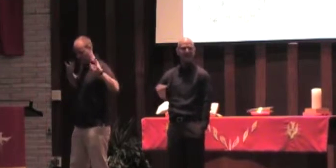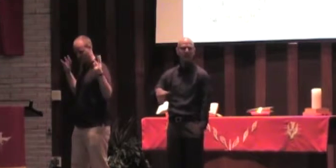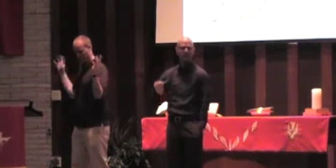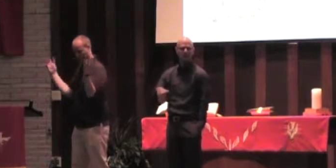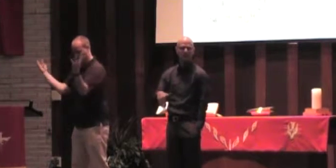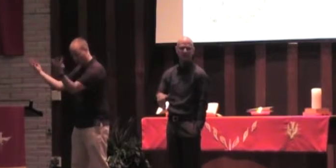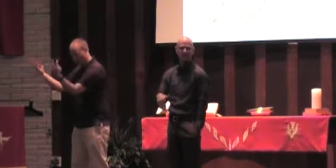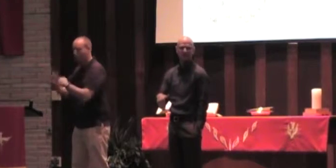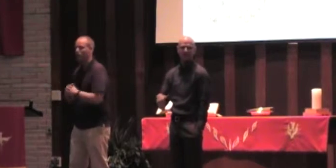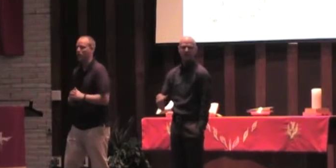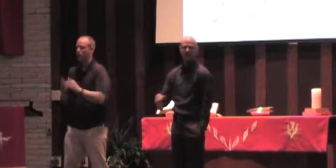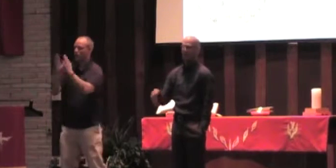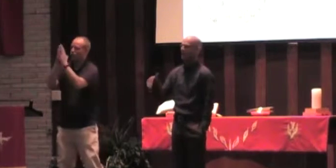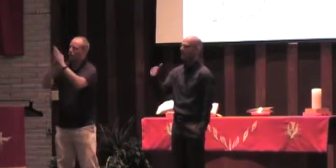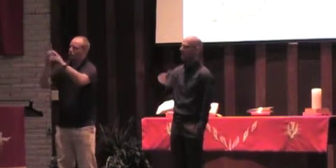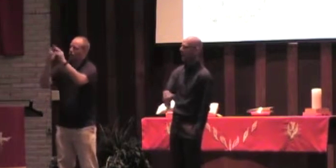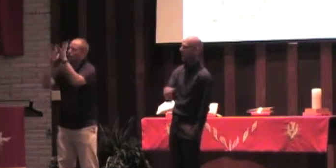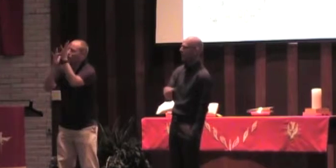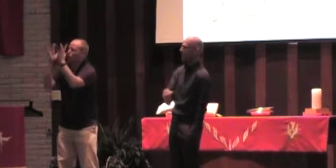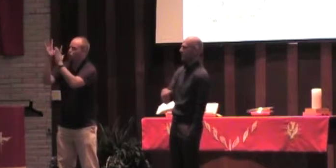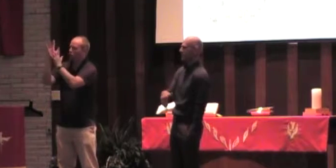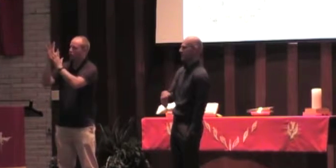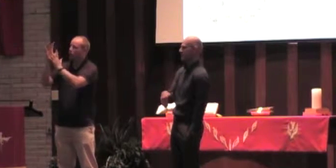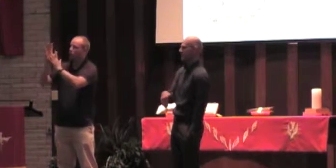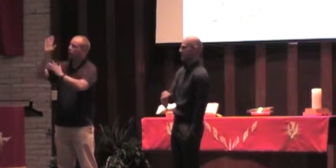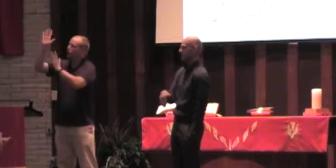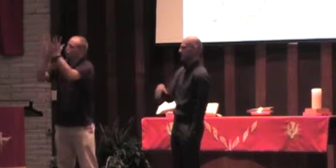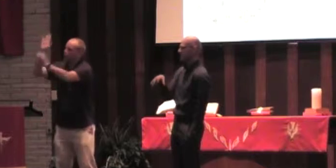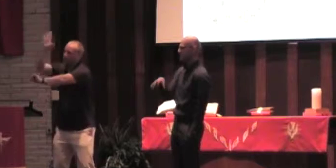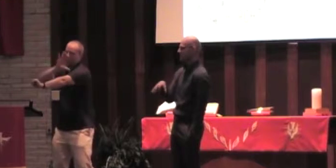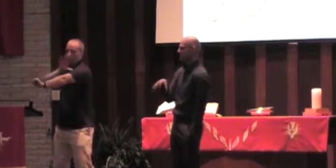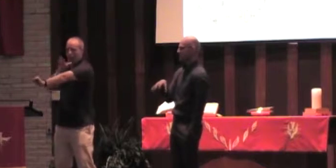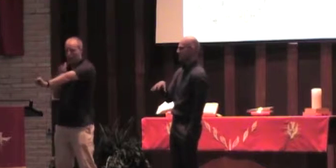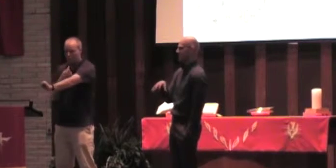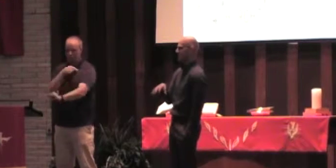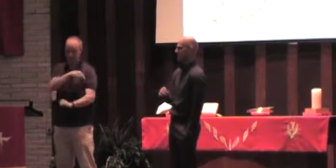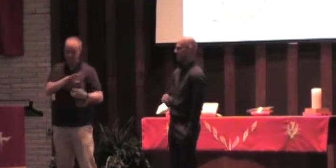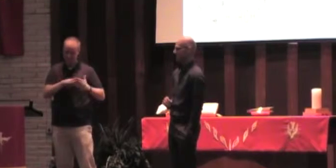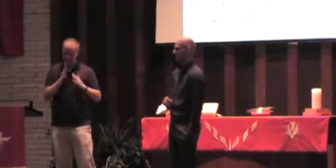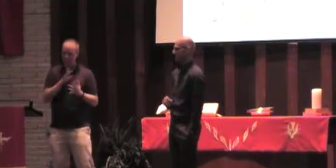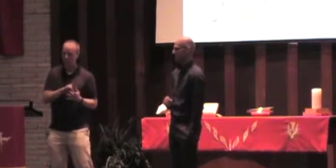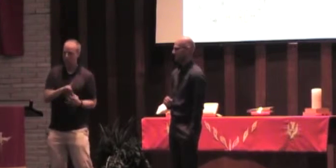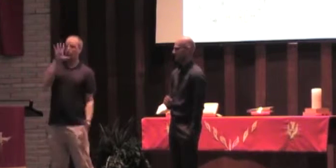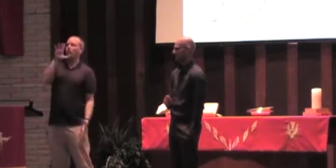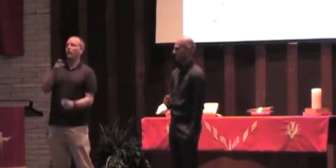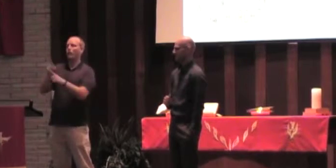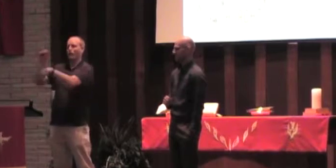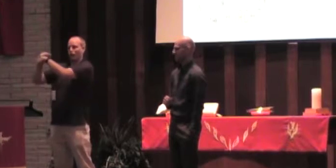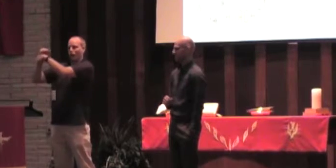prayed in the name of Jesus that by the power of Jesus, this city would be set free.